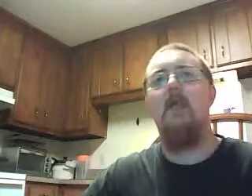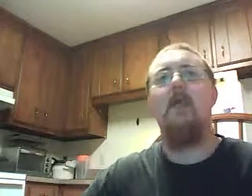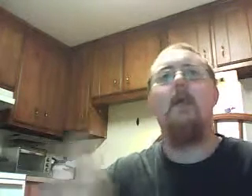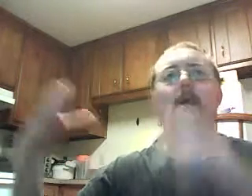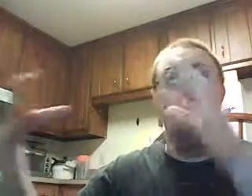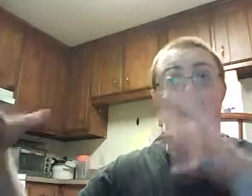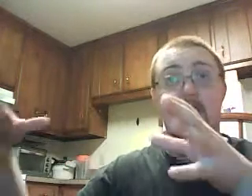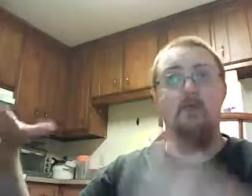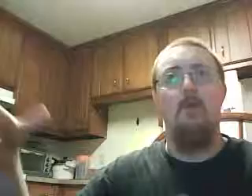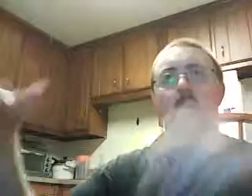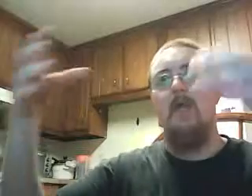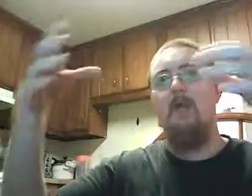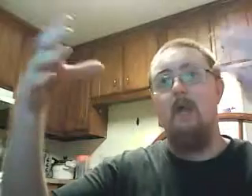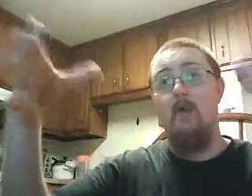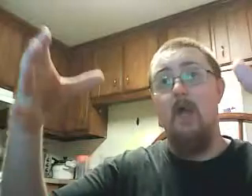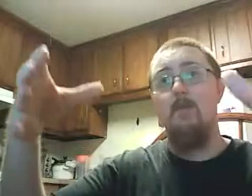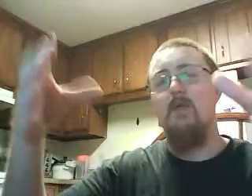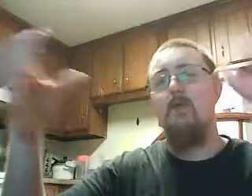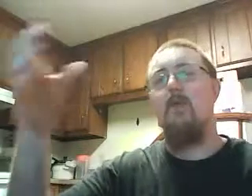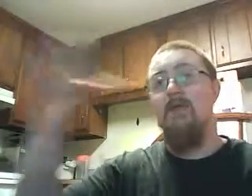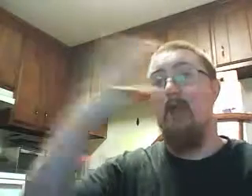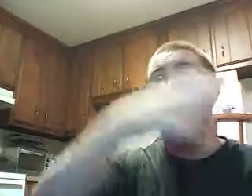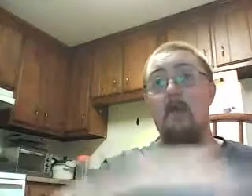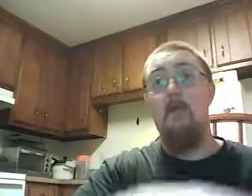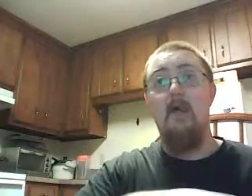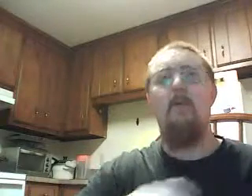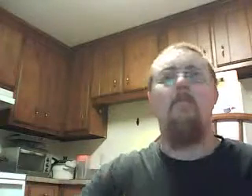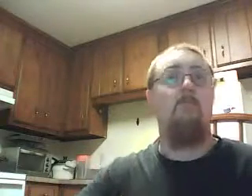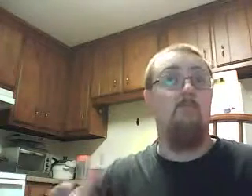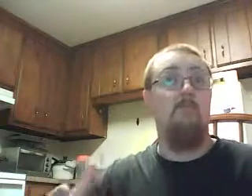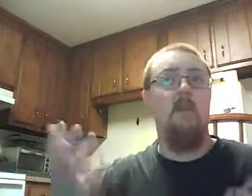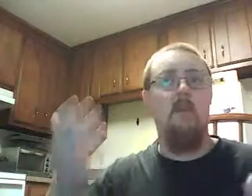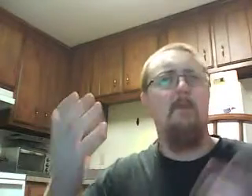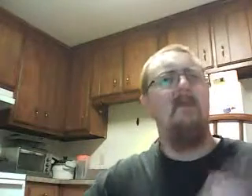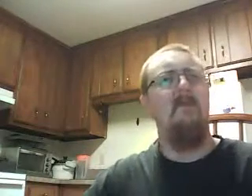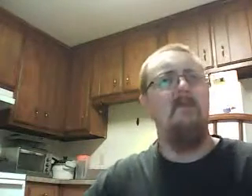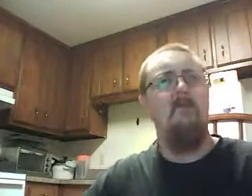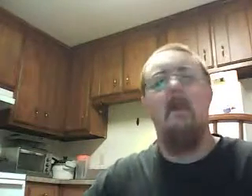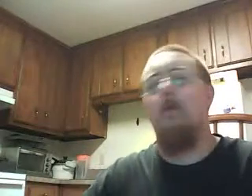getting credits so you can get other items that you can sell on eBay. There you go. Is making sense? Anyway.